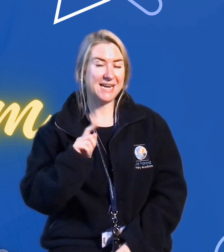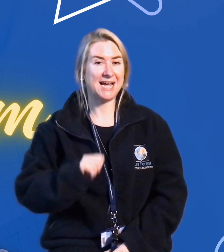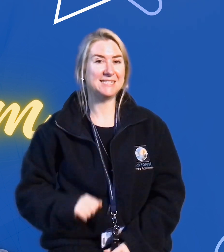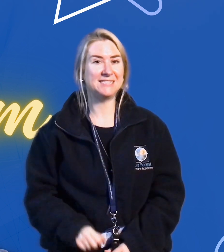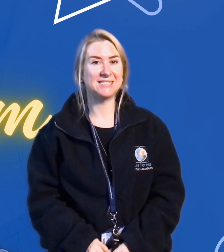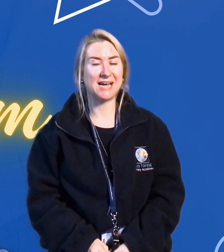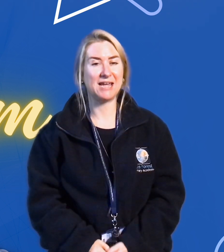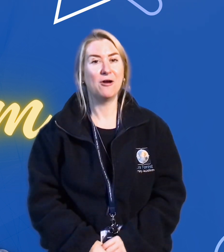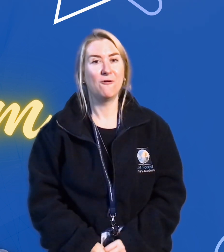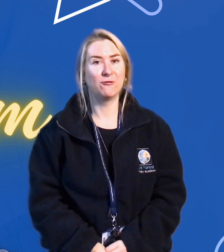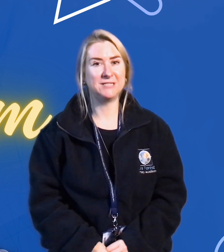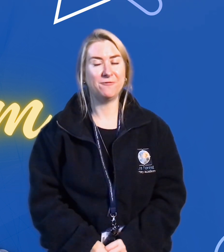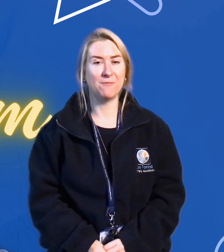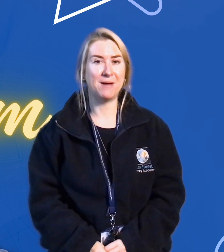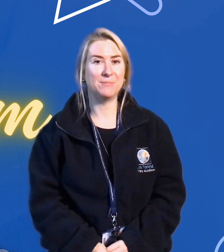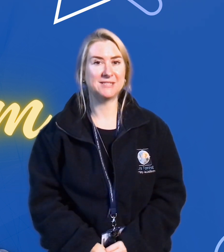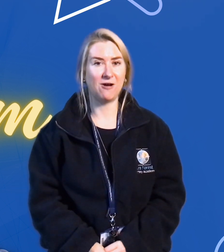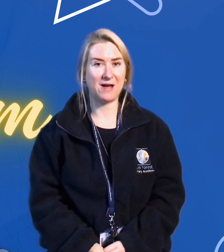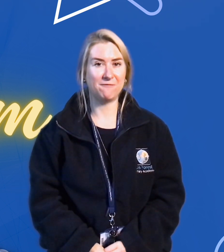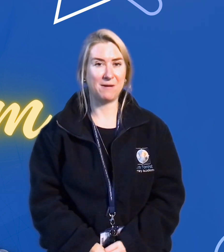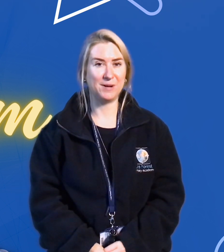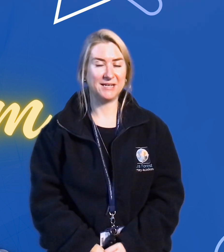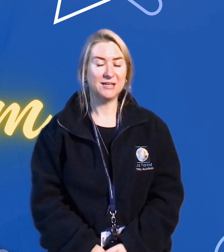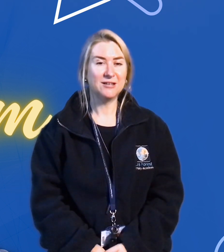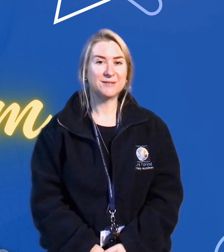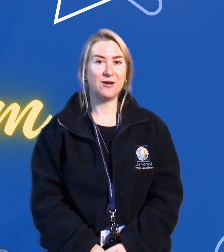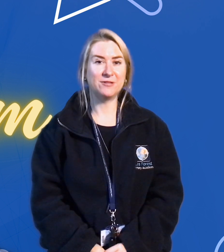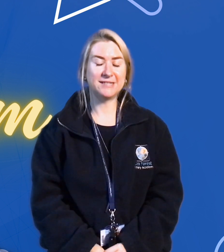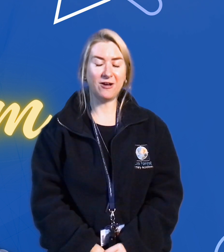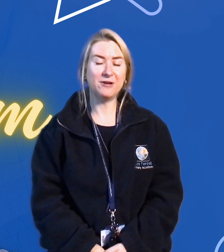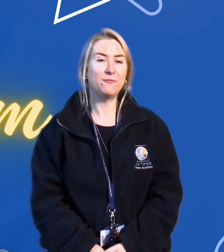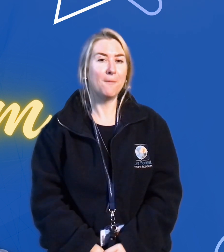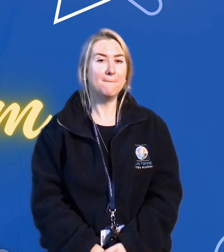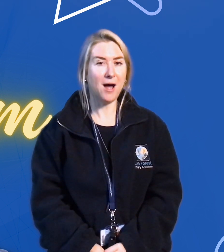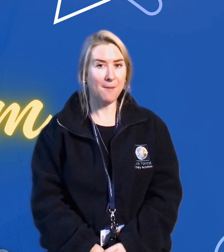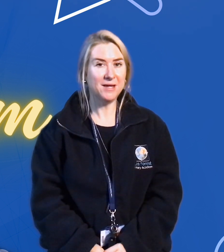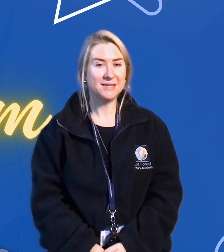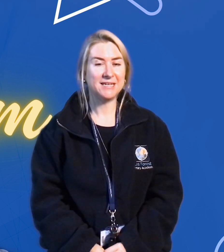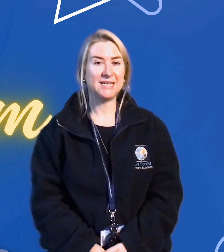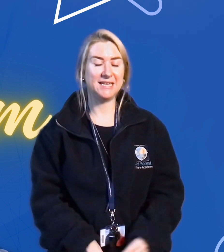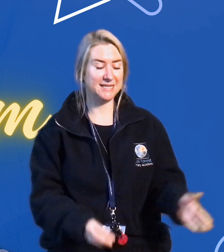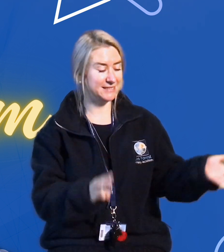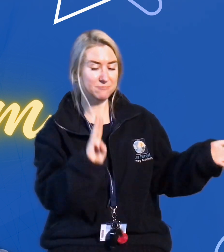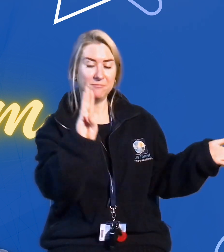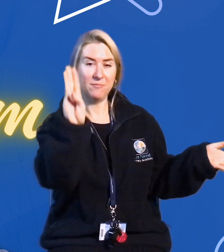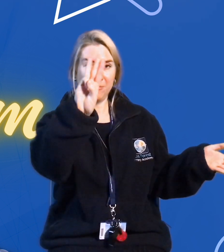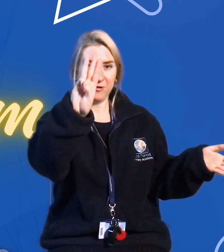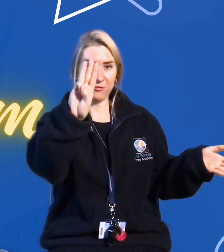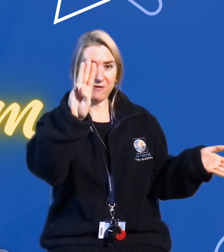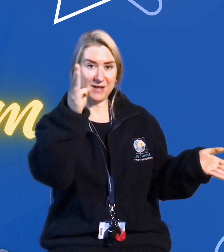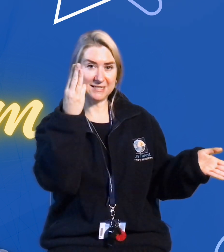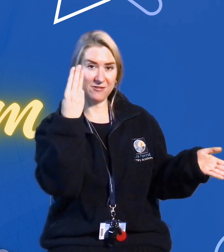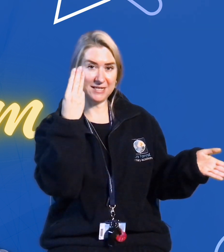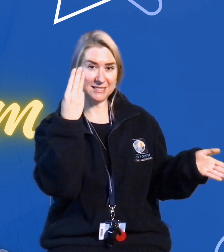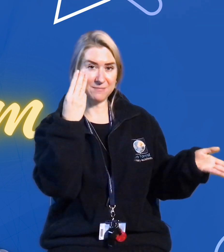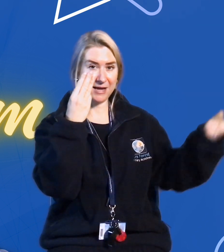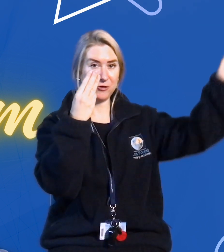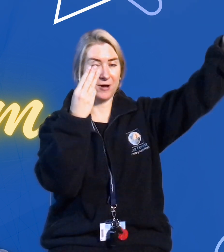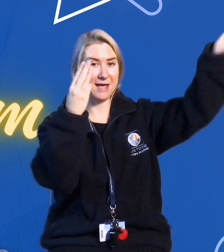handy today for different members of our family. So the sign for mum is three fingers like this to make your M